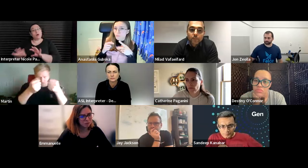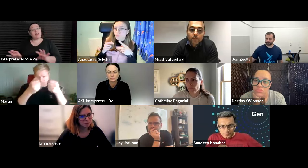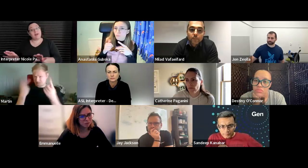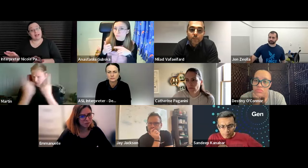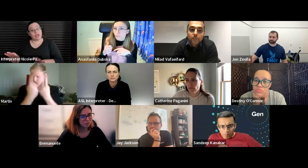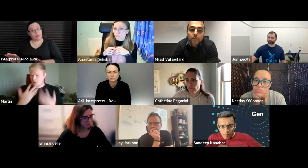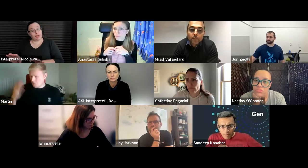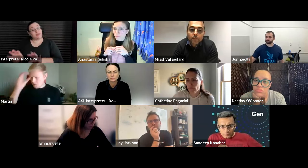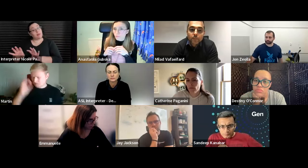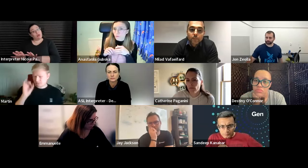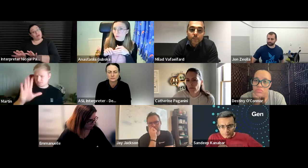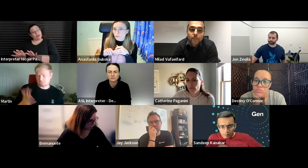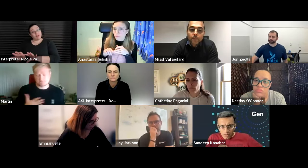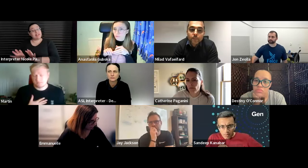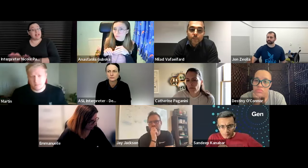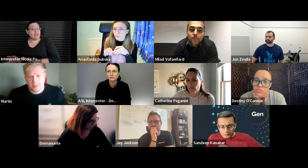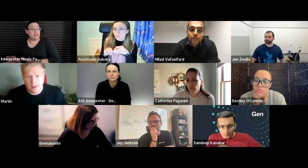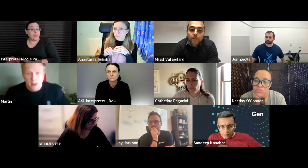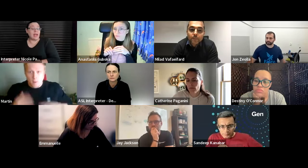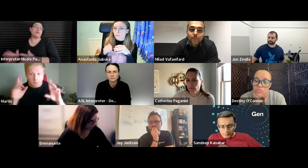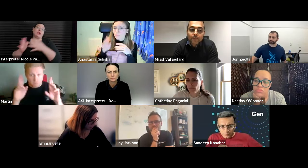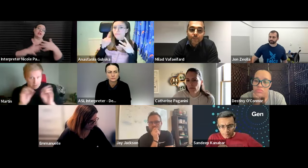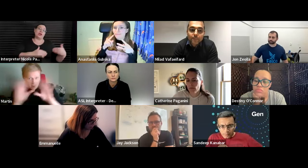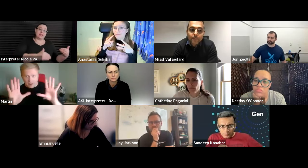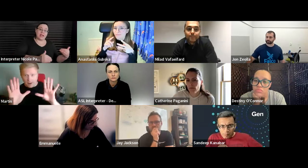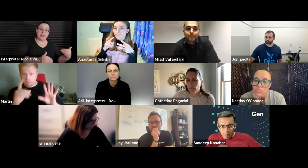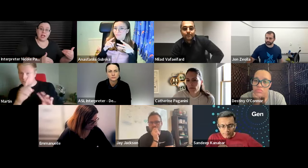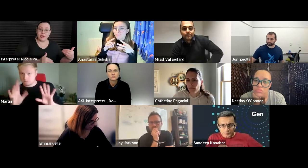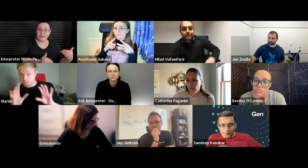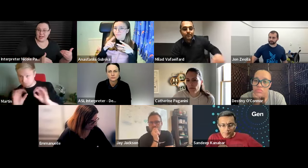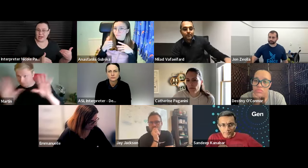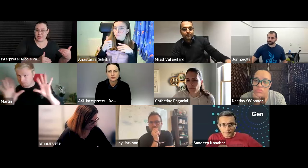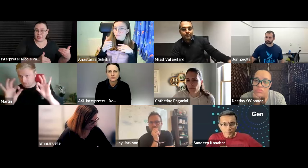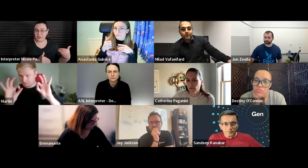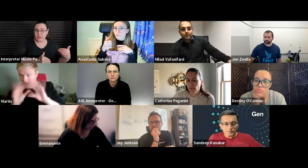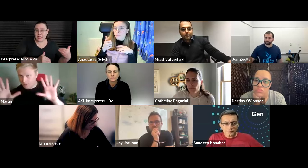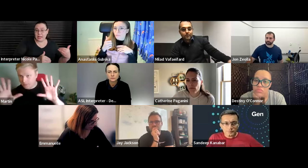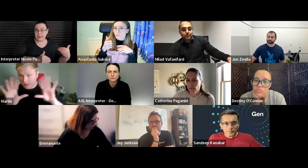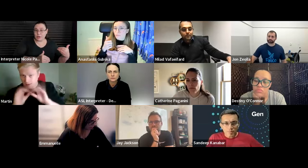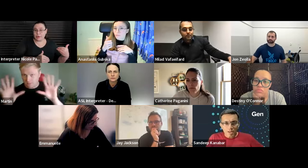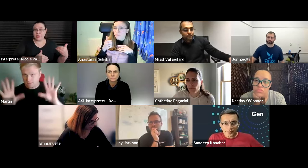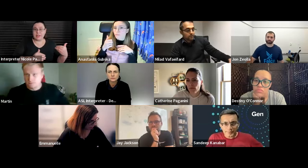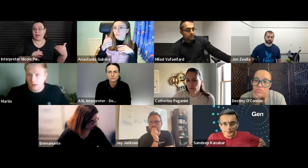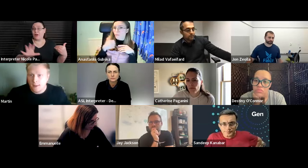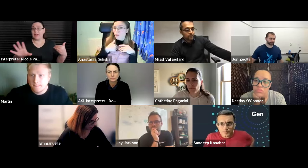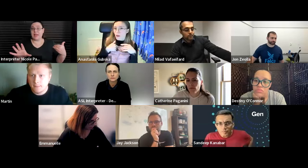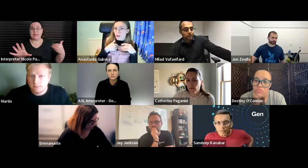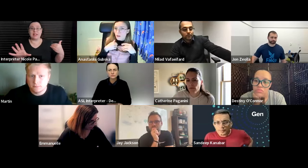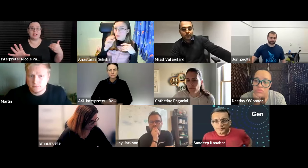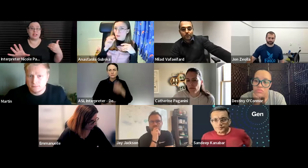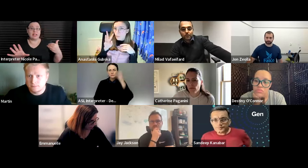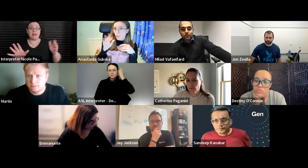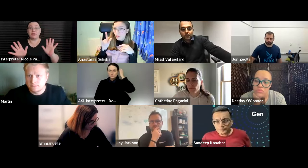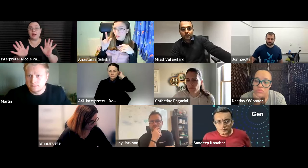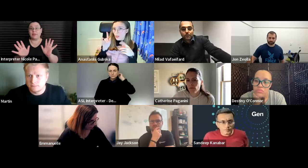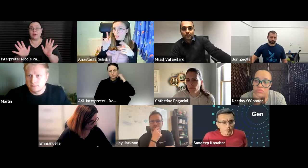if people want to find interpreters from their own countries they can do that to work alongside those international interpreters uh hopefully